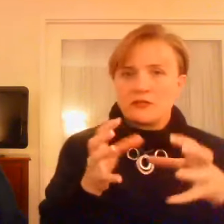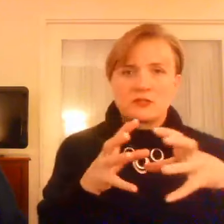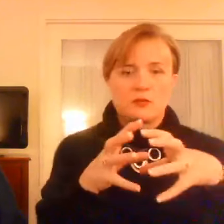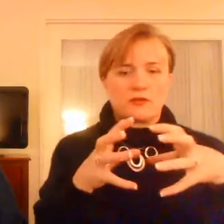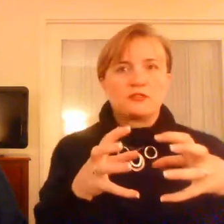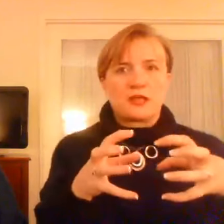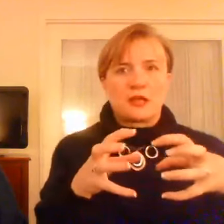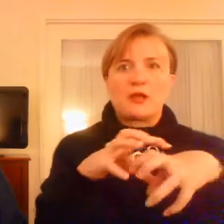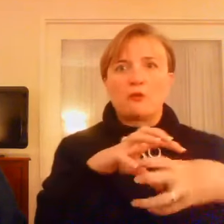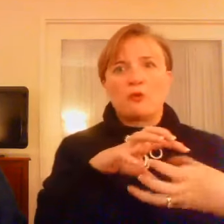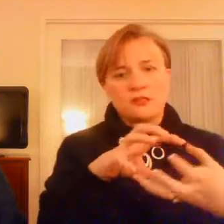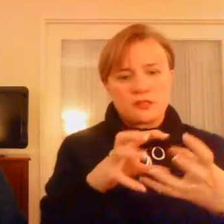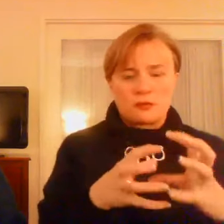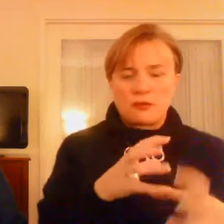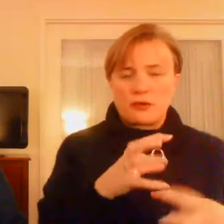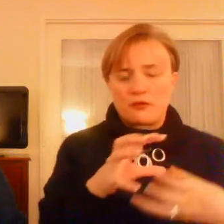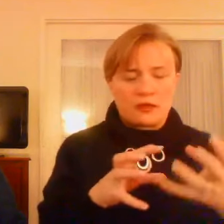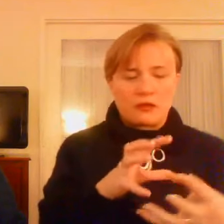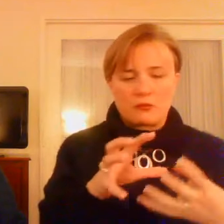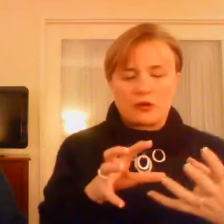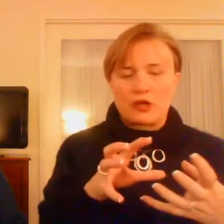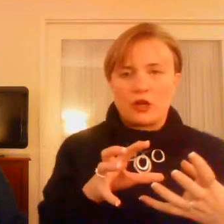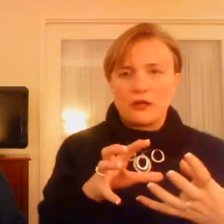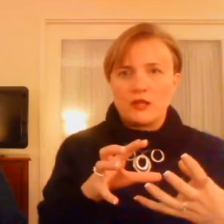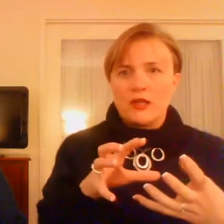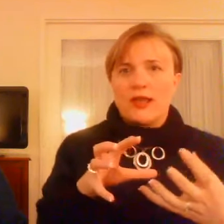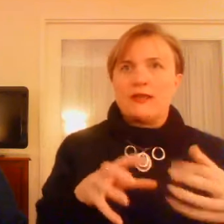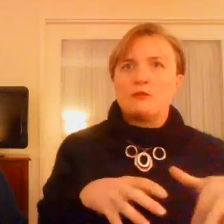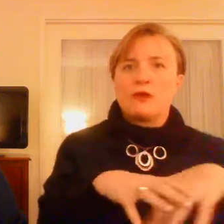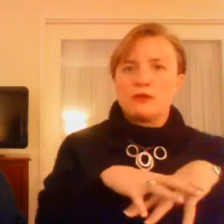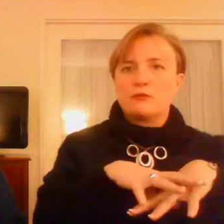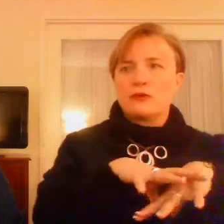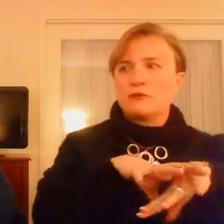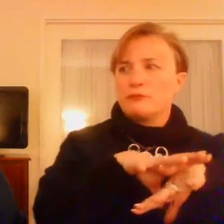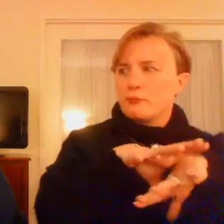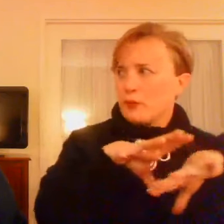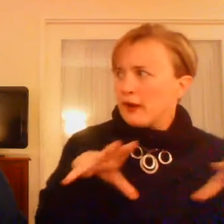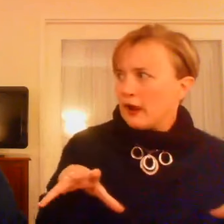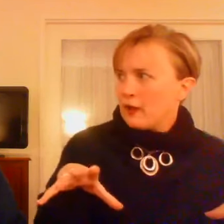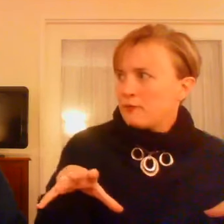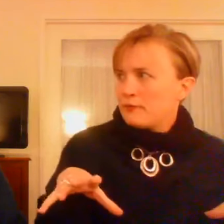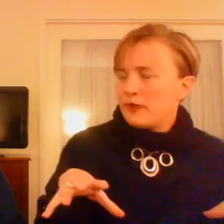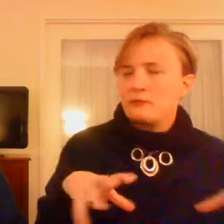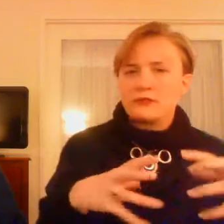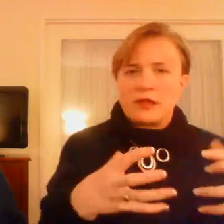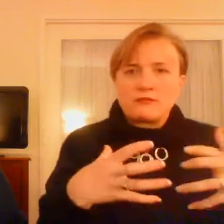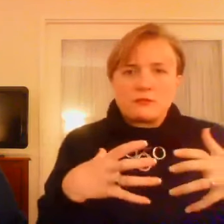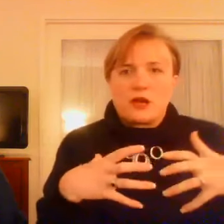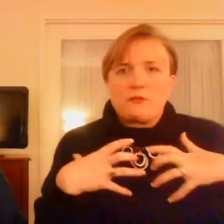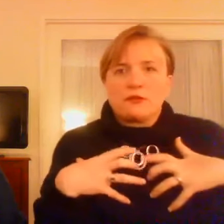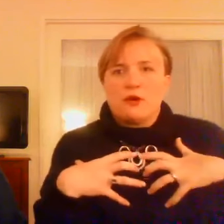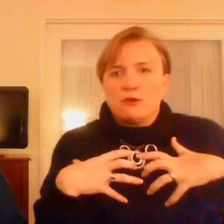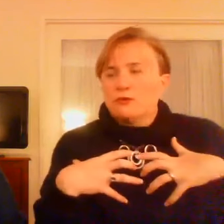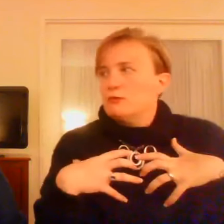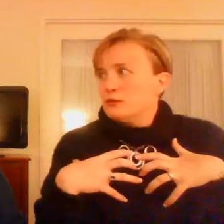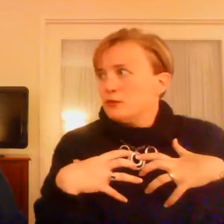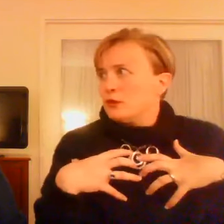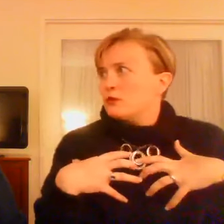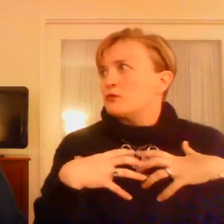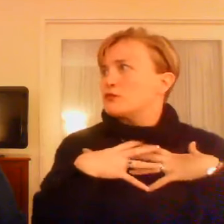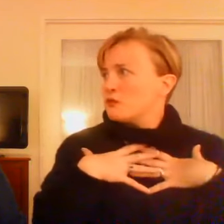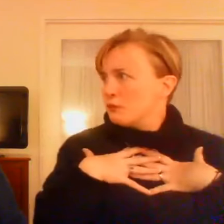brilliance of it. So we say, okay, what is it we want to get working on? And we, we break up and we have some time alone,